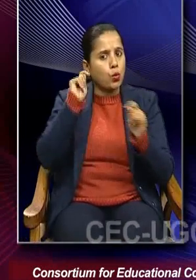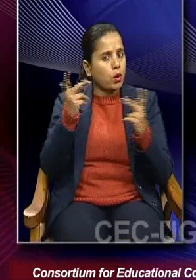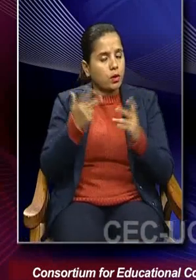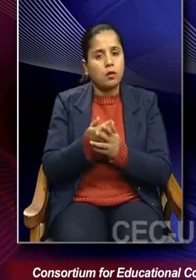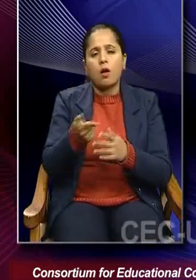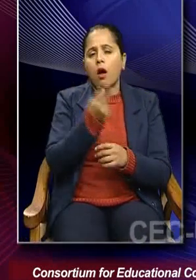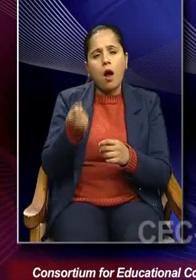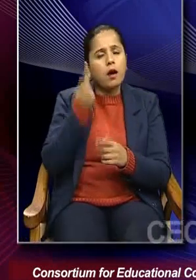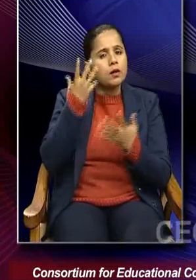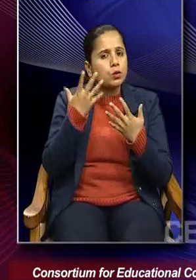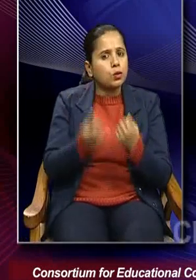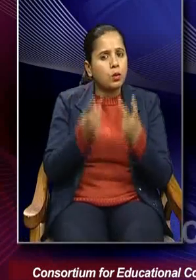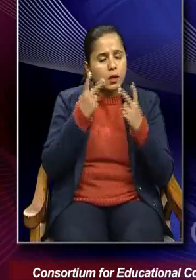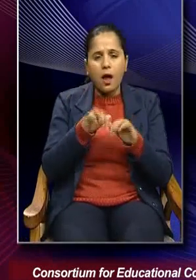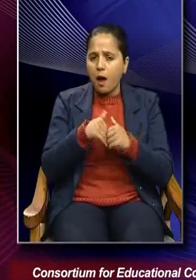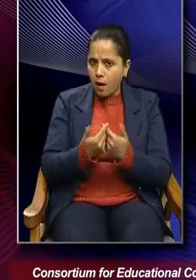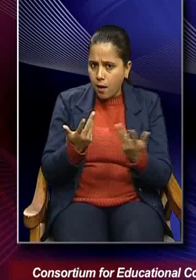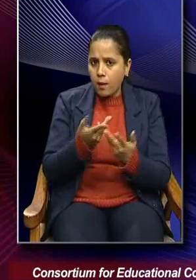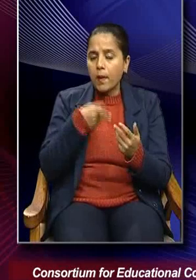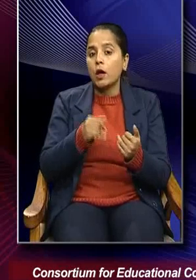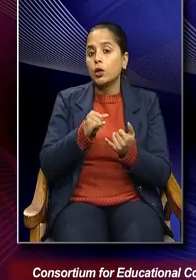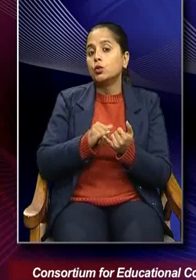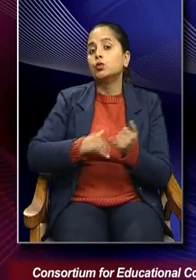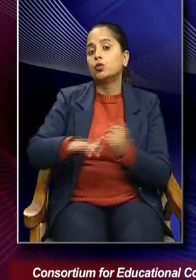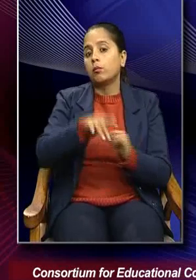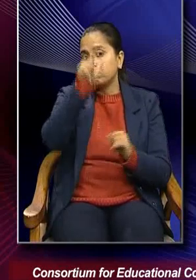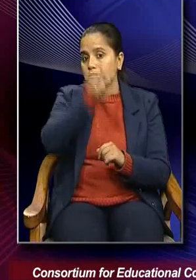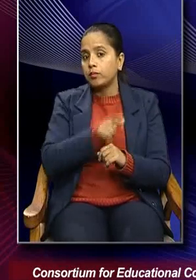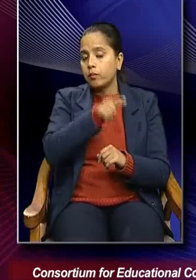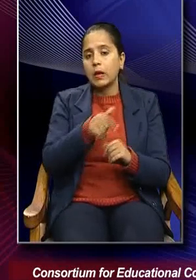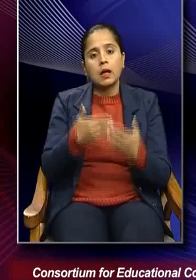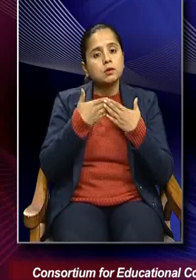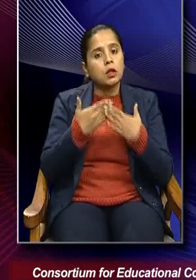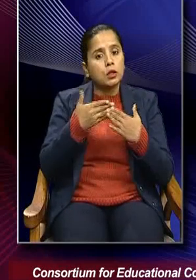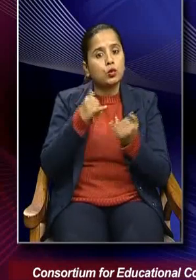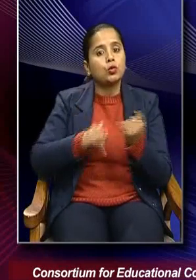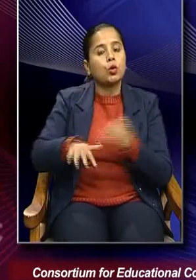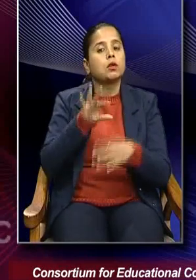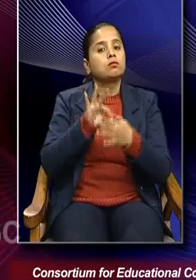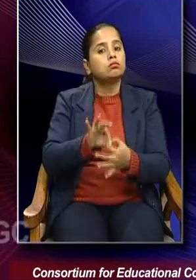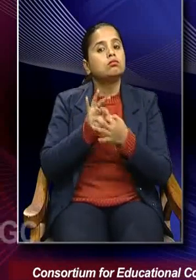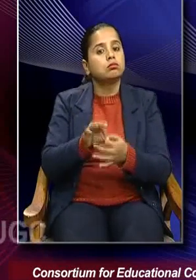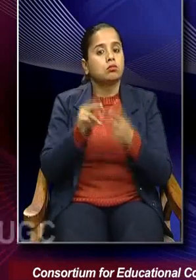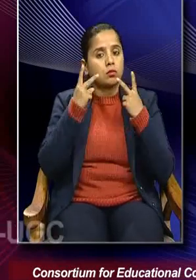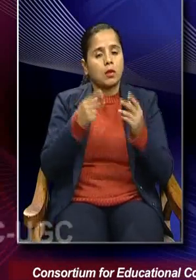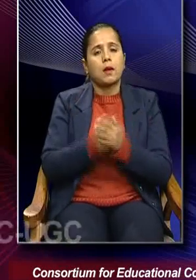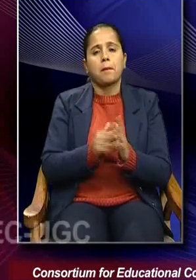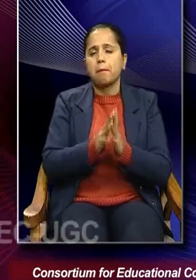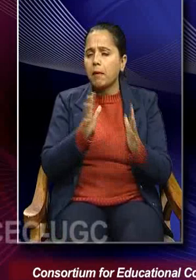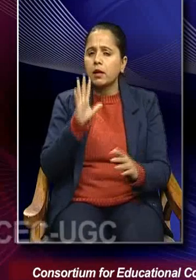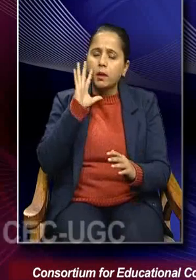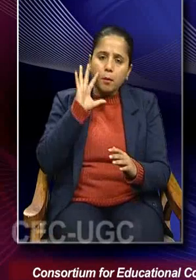understand how a sociologist studies social relation and the most